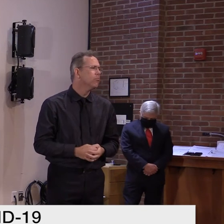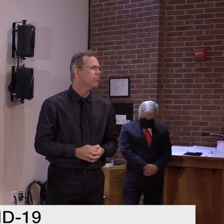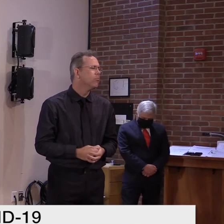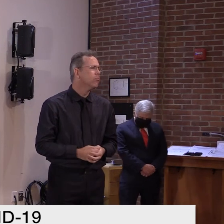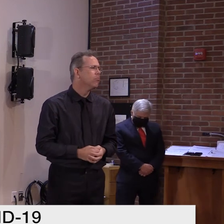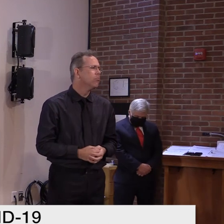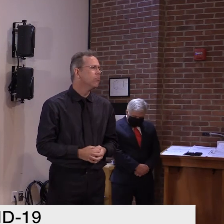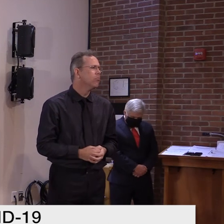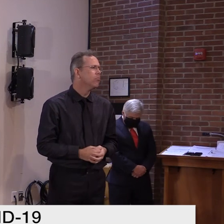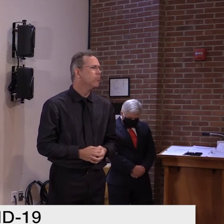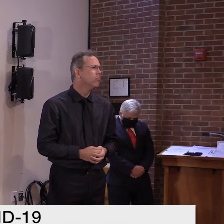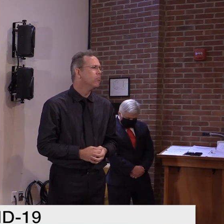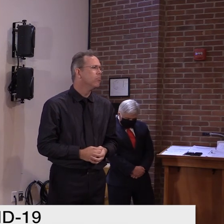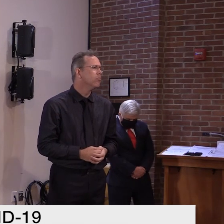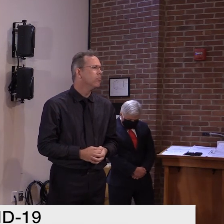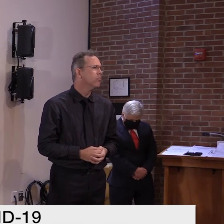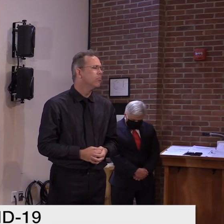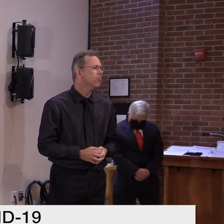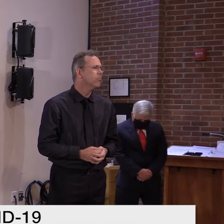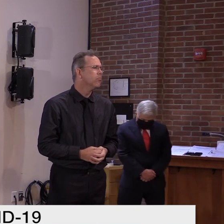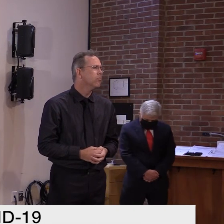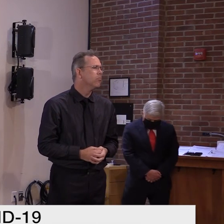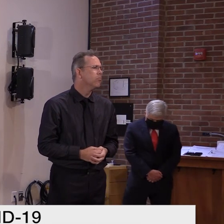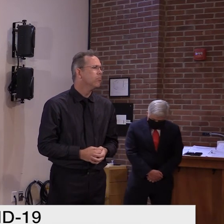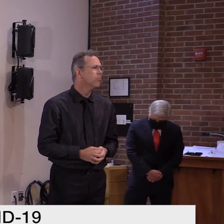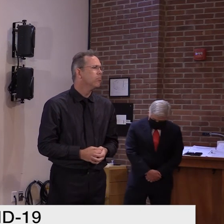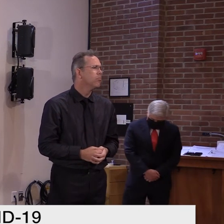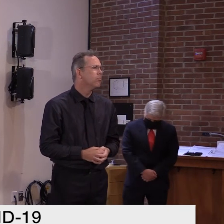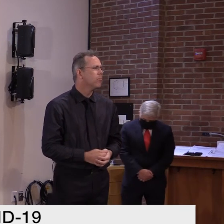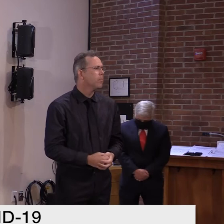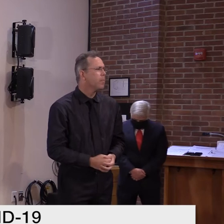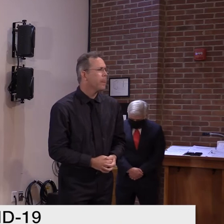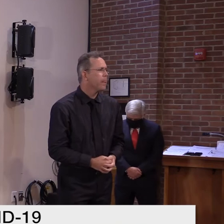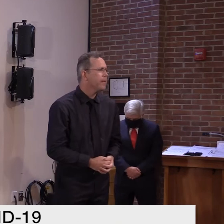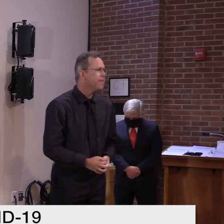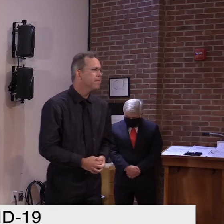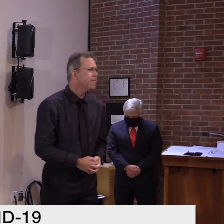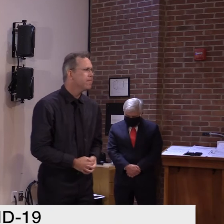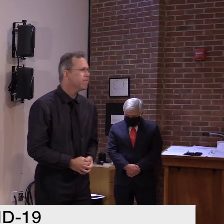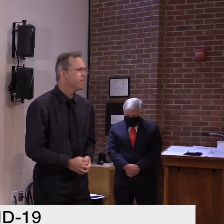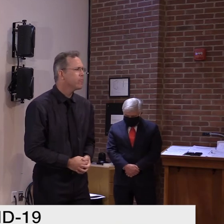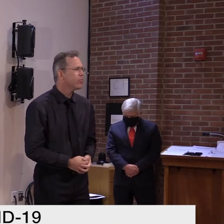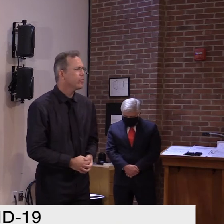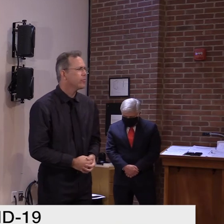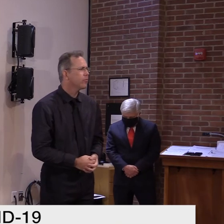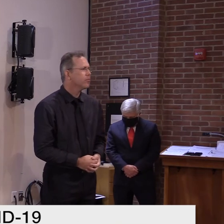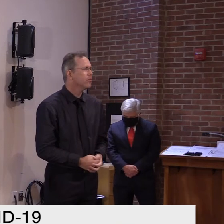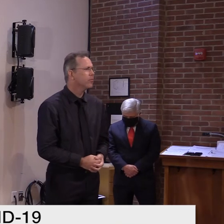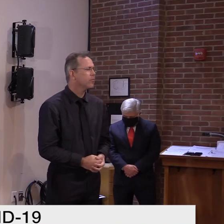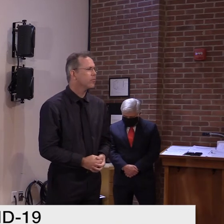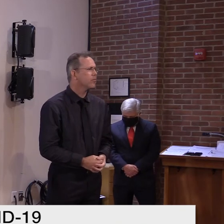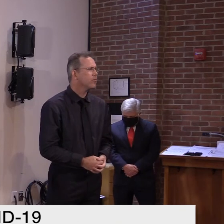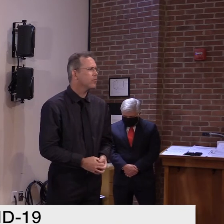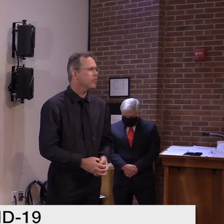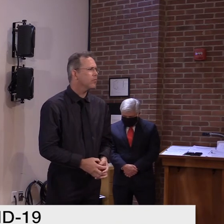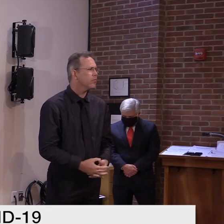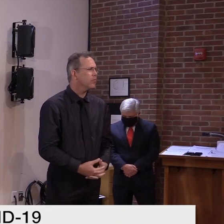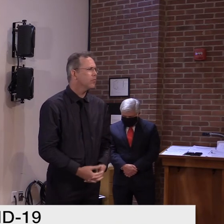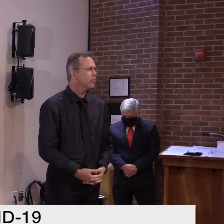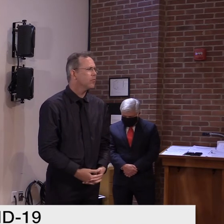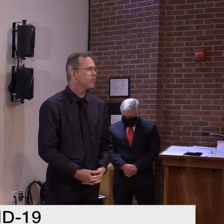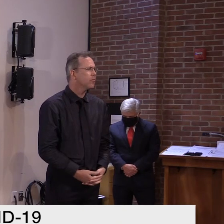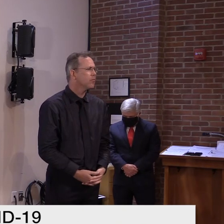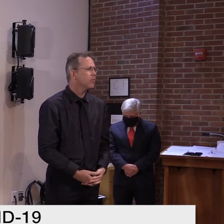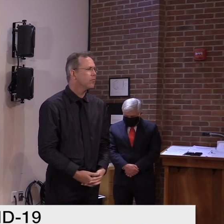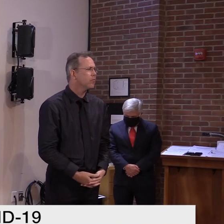comfortable with their actions as strict as they can take them? Like, I mean, if you know you're going to stay, you know, 10 to 12, 15 feet away from someone